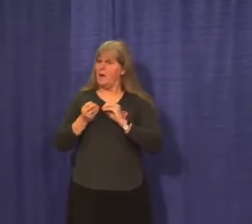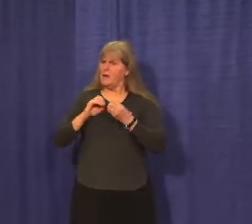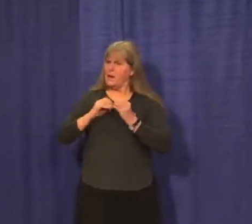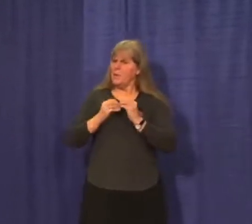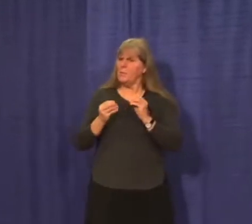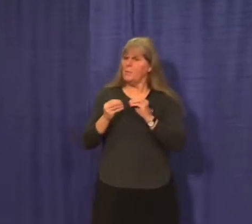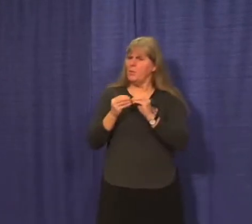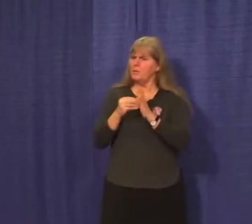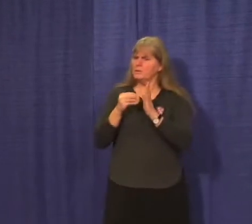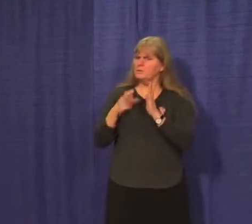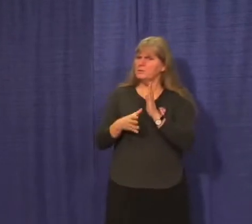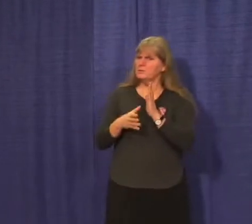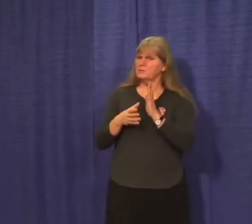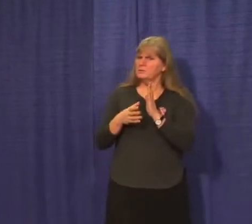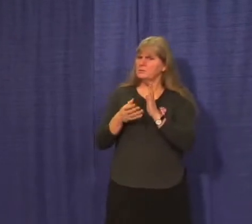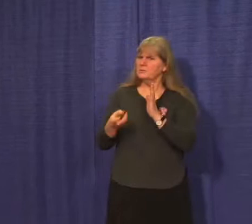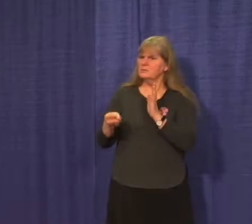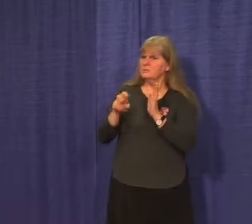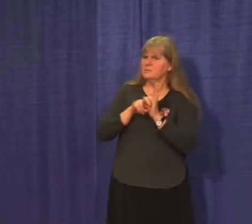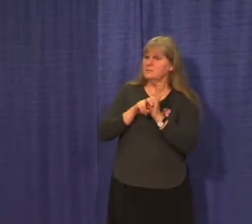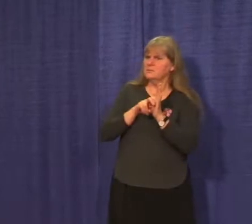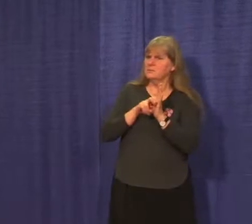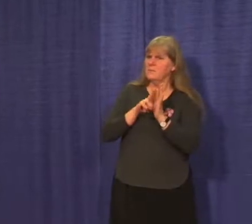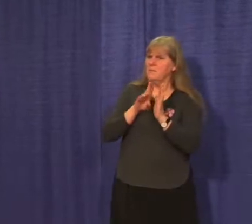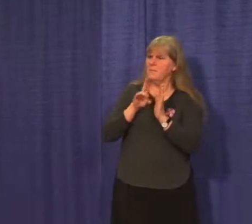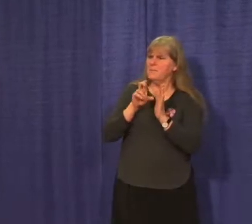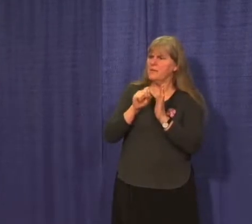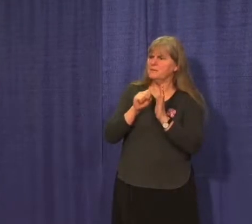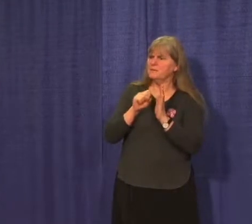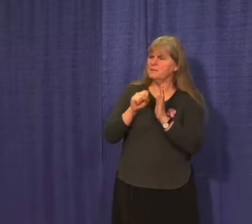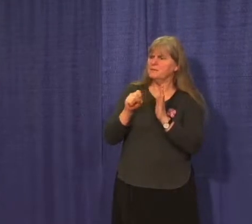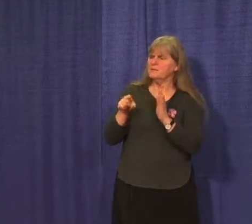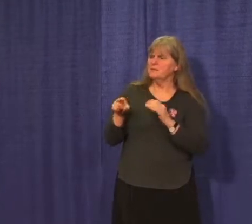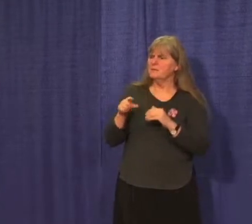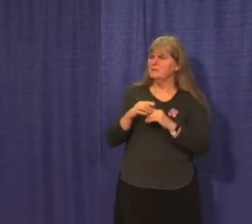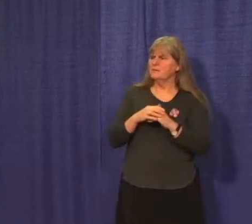being accommodated with these new buses?